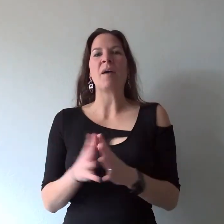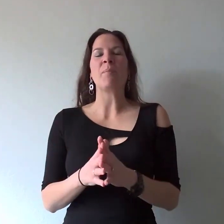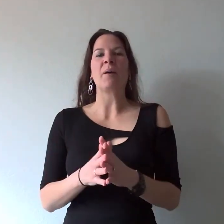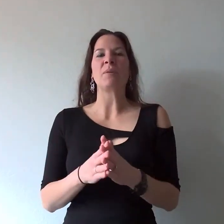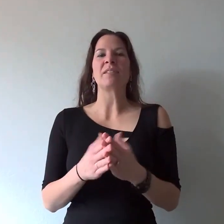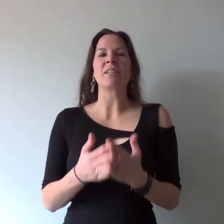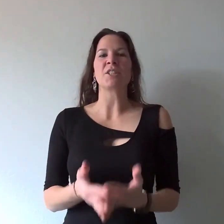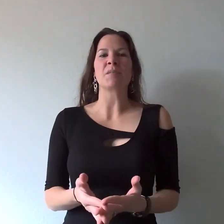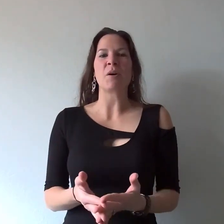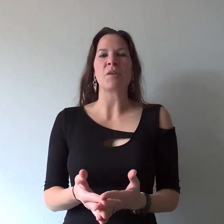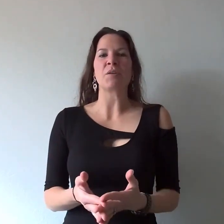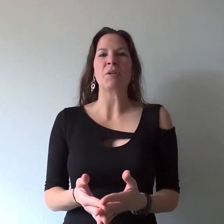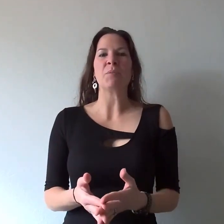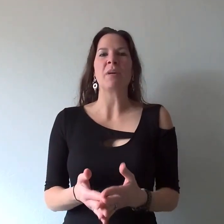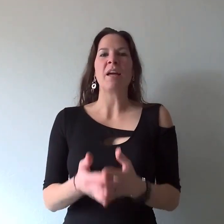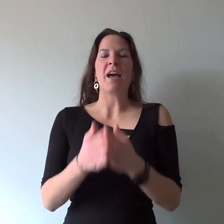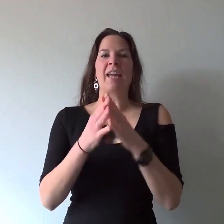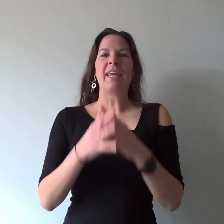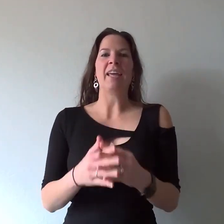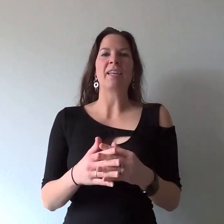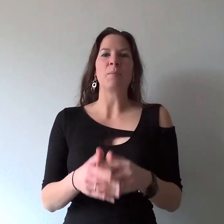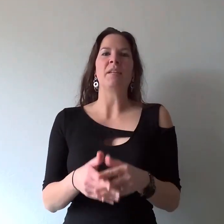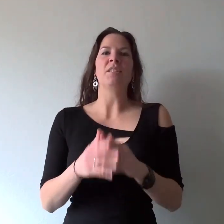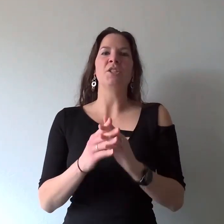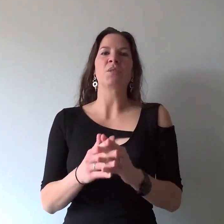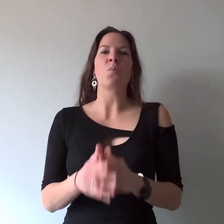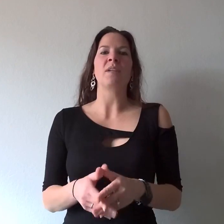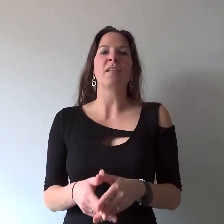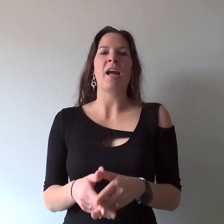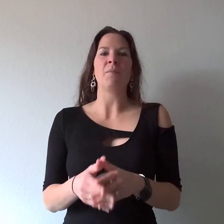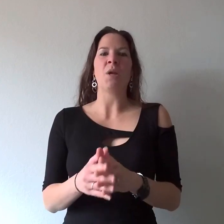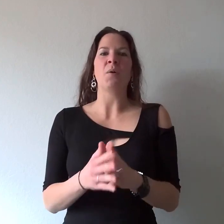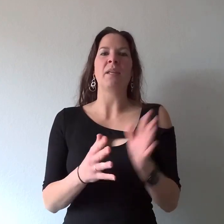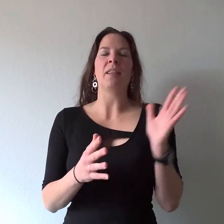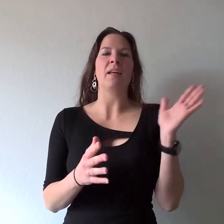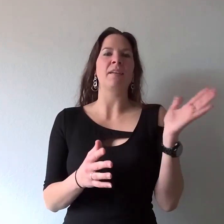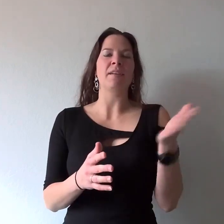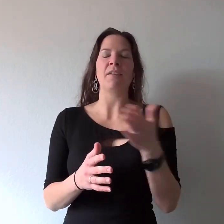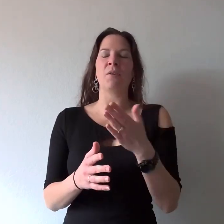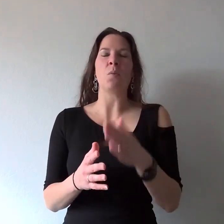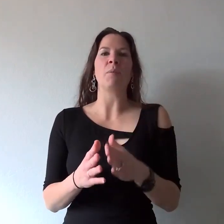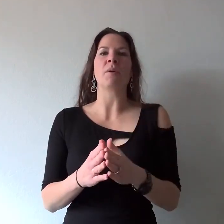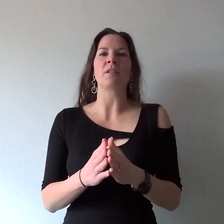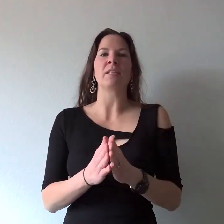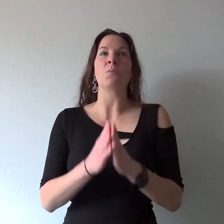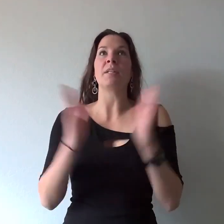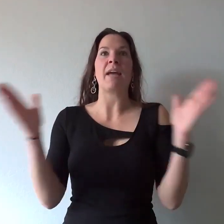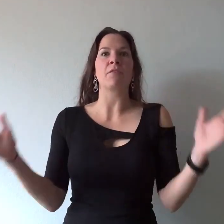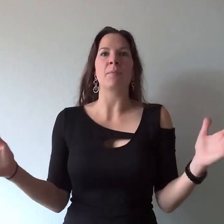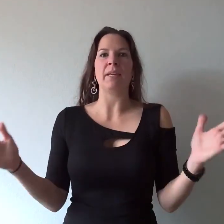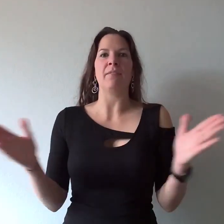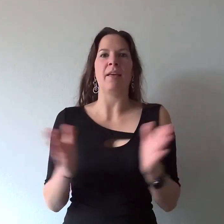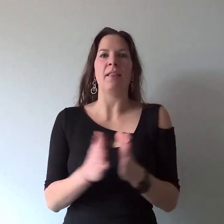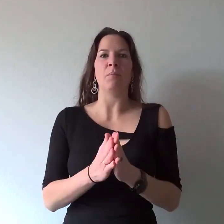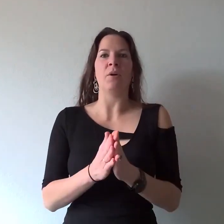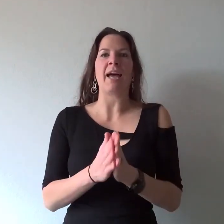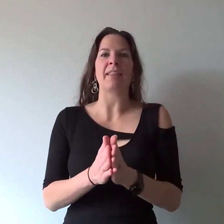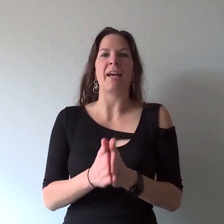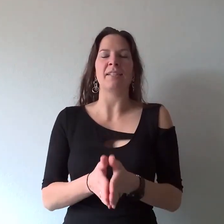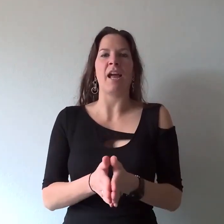but with such a small group I can't commit to just one time knowing that even one person will never be available at that time